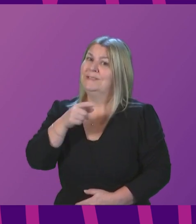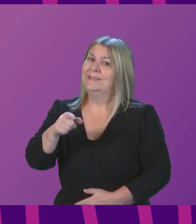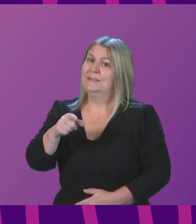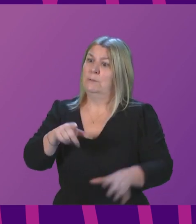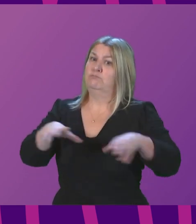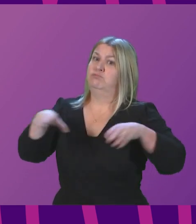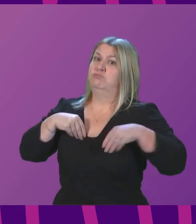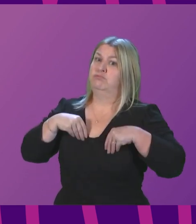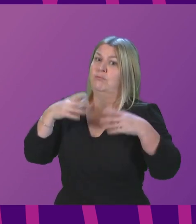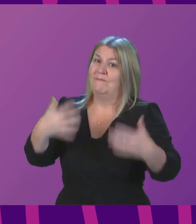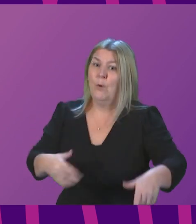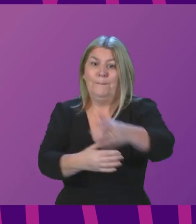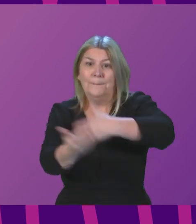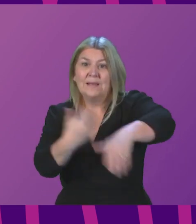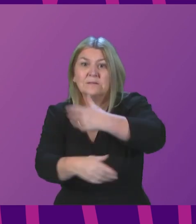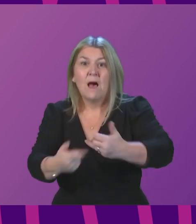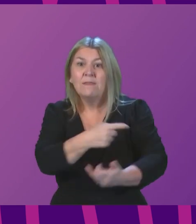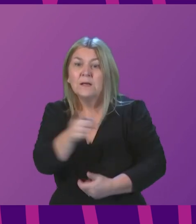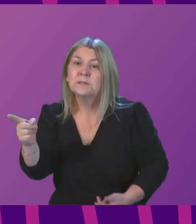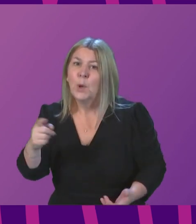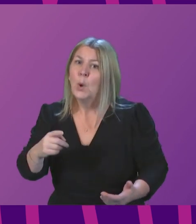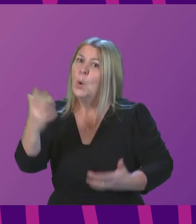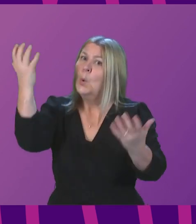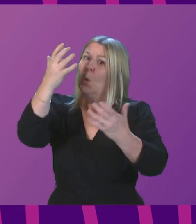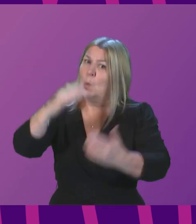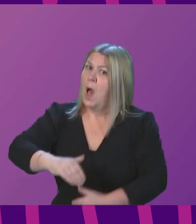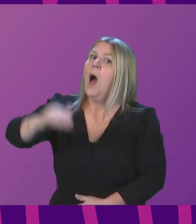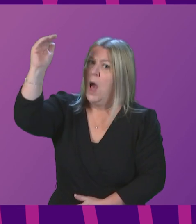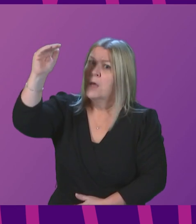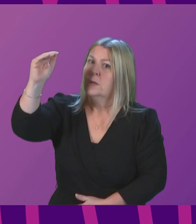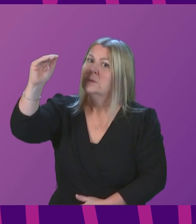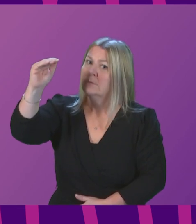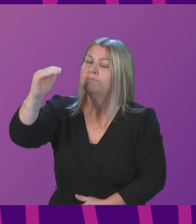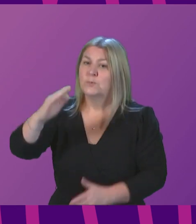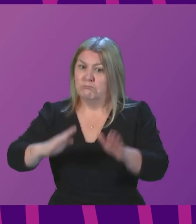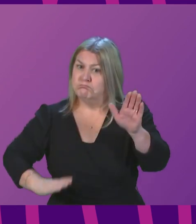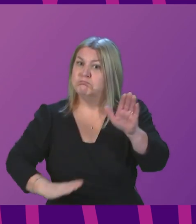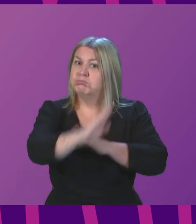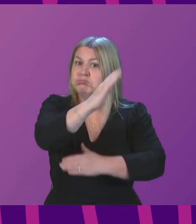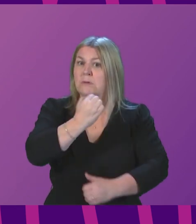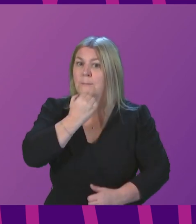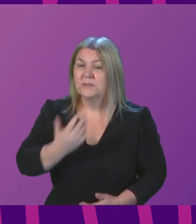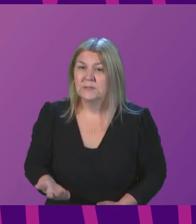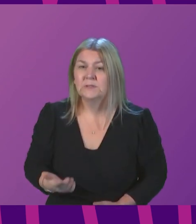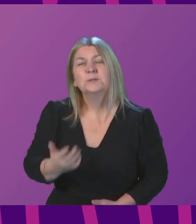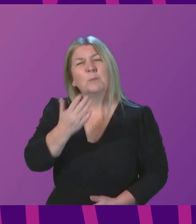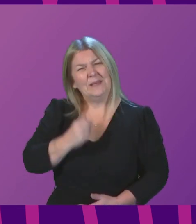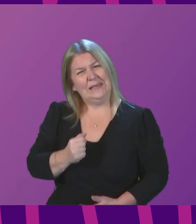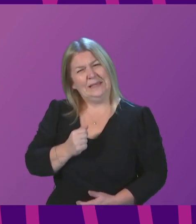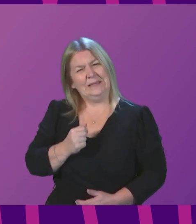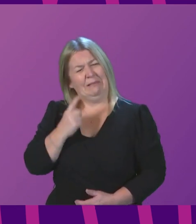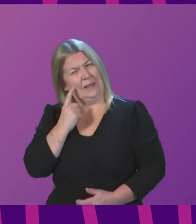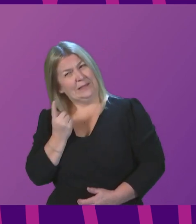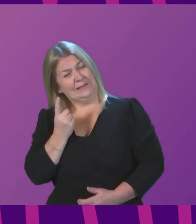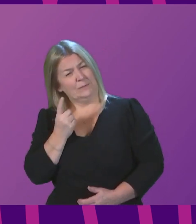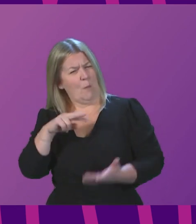COVID from interactions with others is high and it is rising. So ask yourself before doing anything you might have planned over the coming days, is it